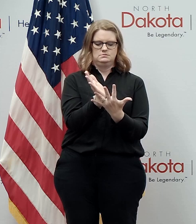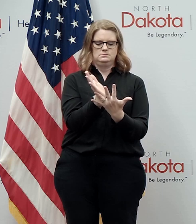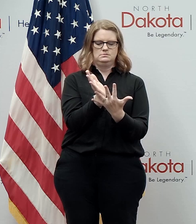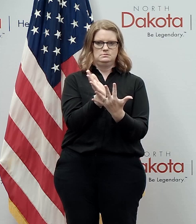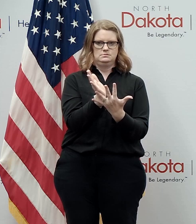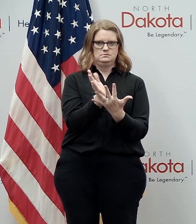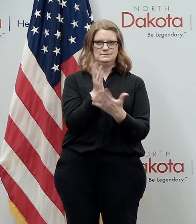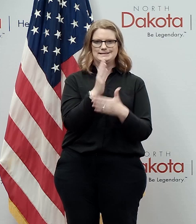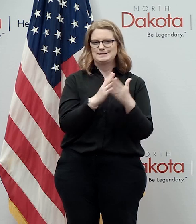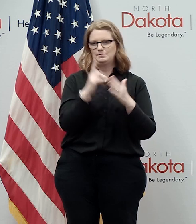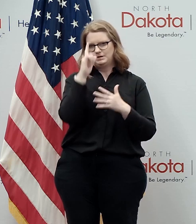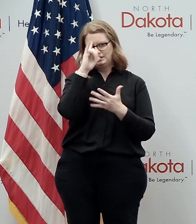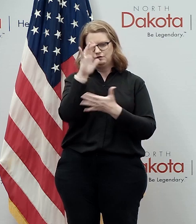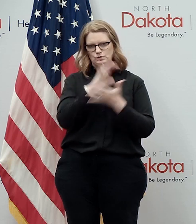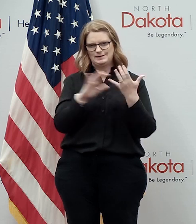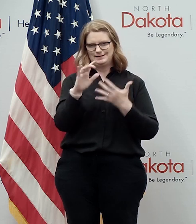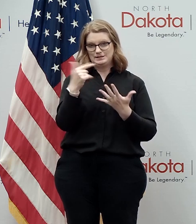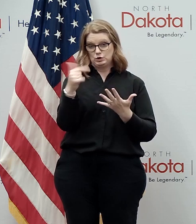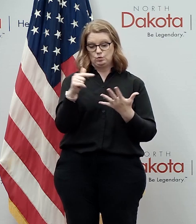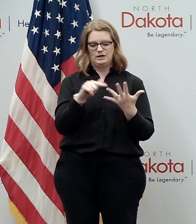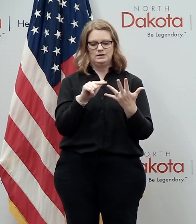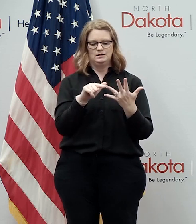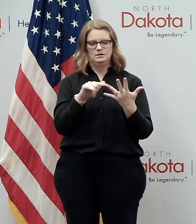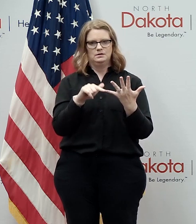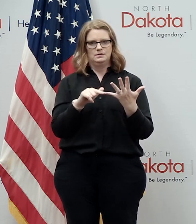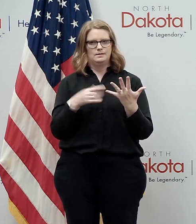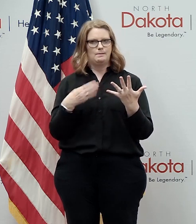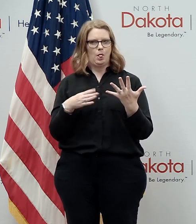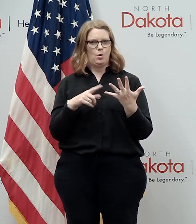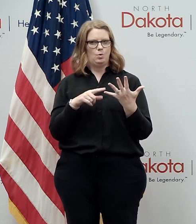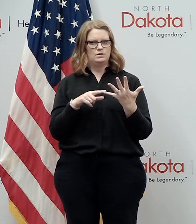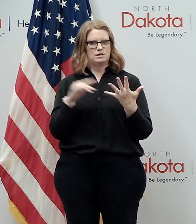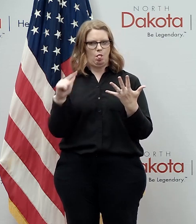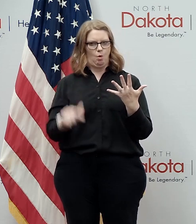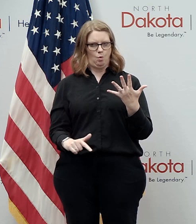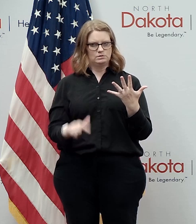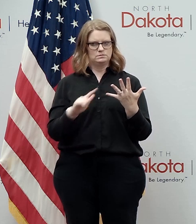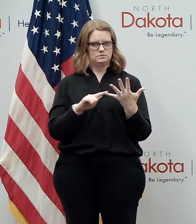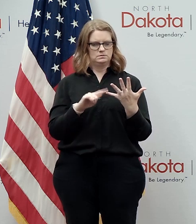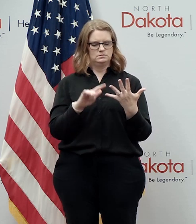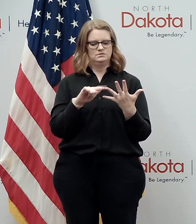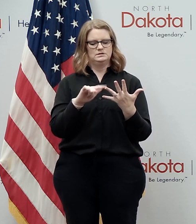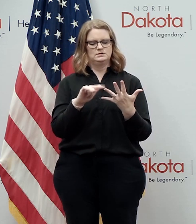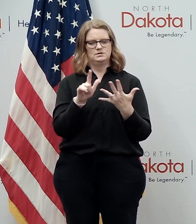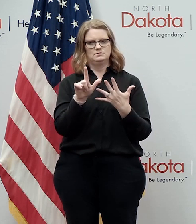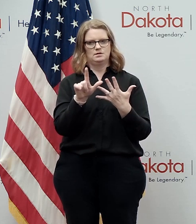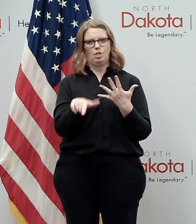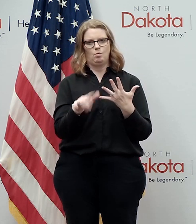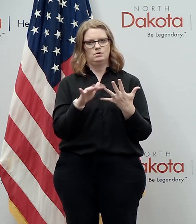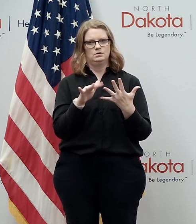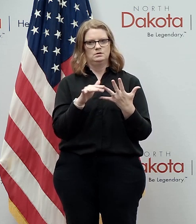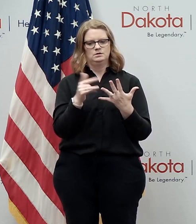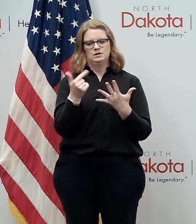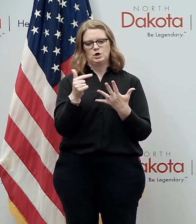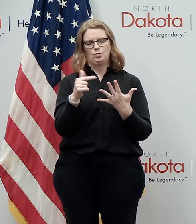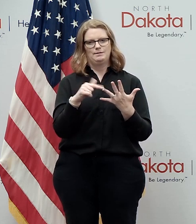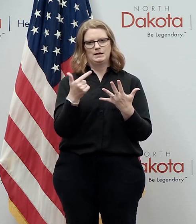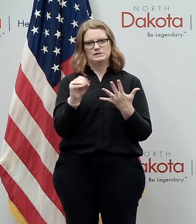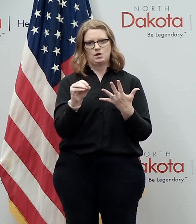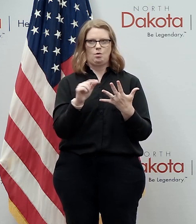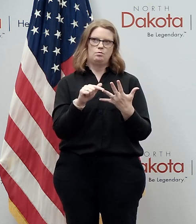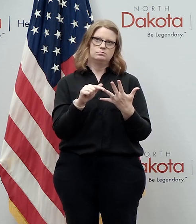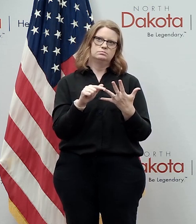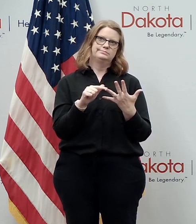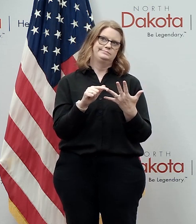confusingly is green uh the lowest level is blue uh as a just because green means go i might have